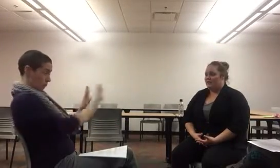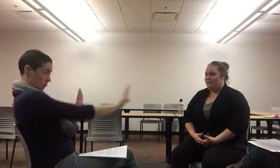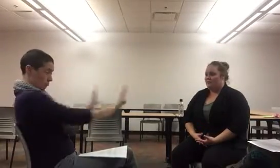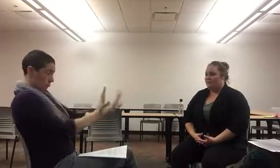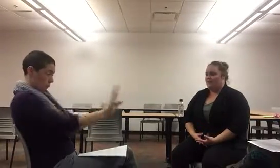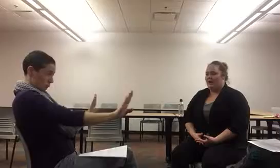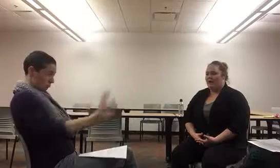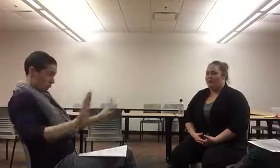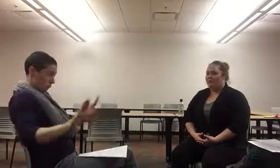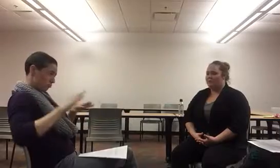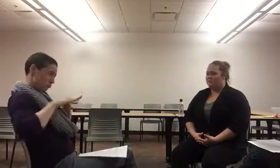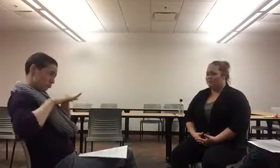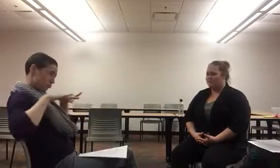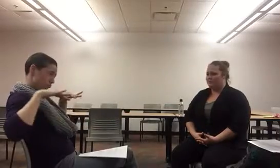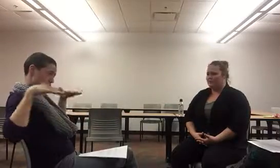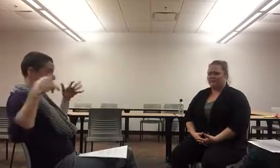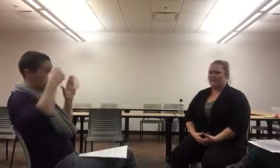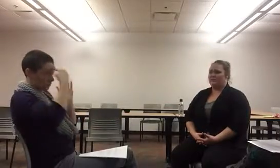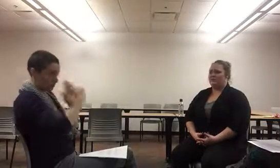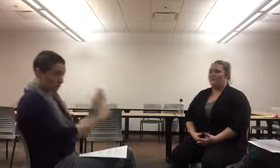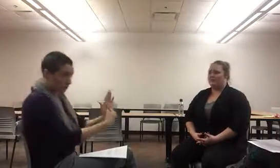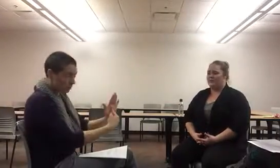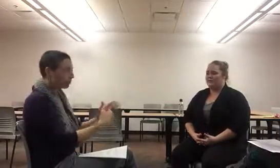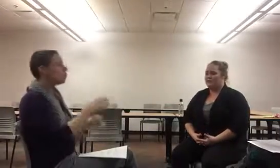you know, how people's backgrounds are just so diverse.